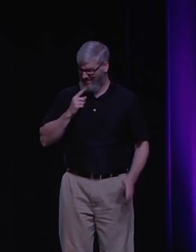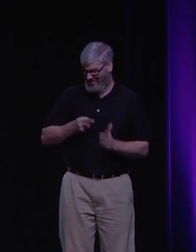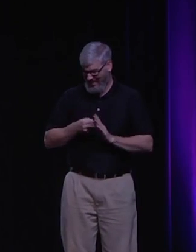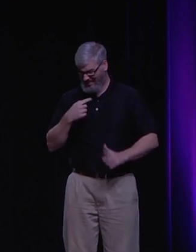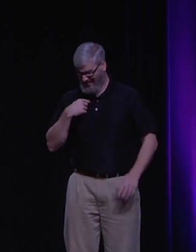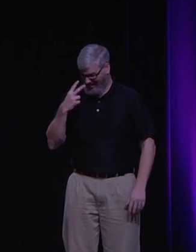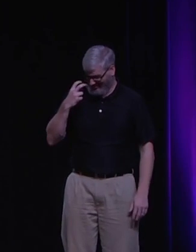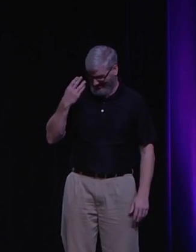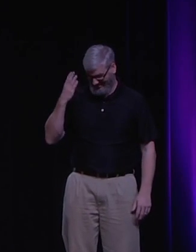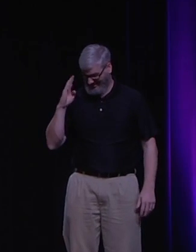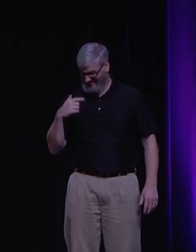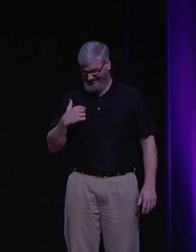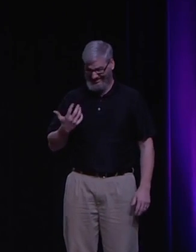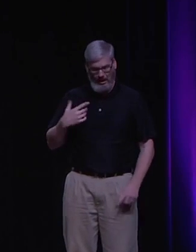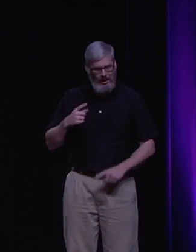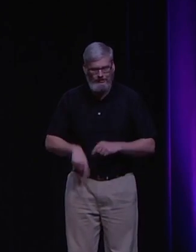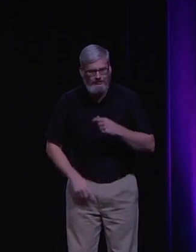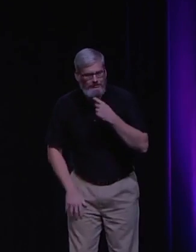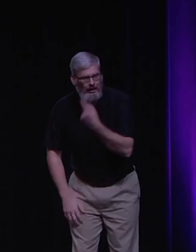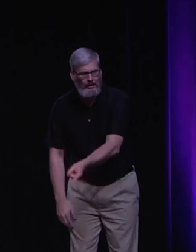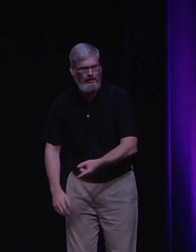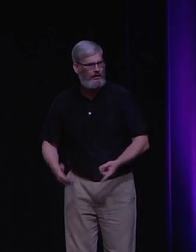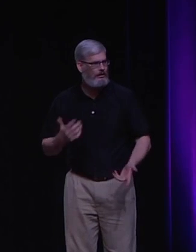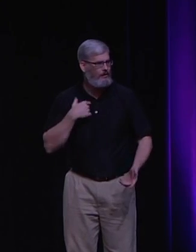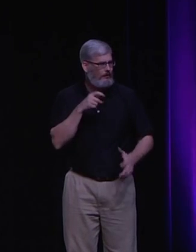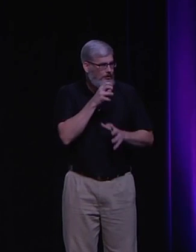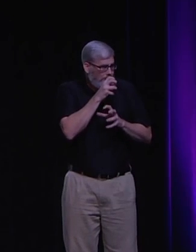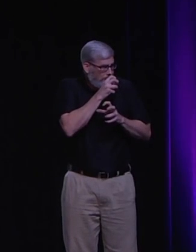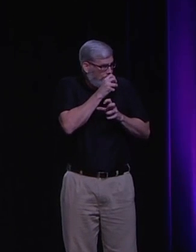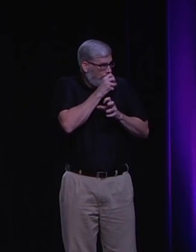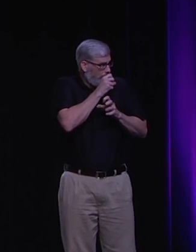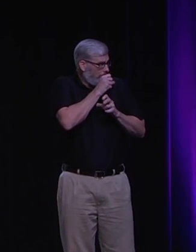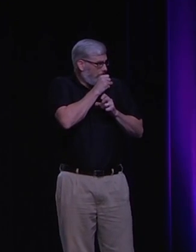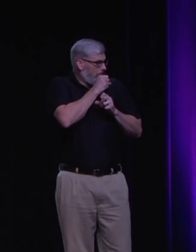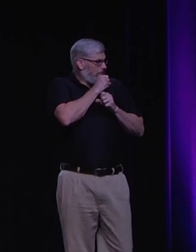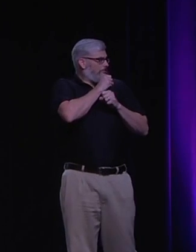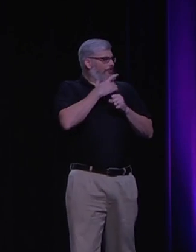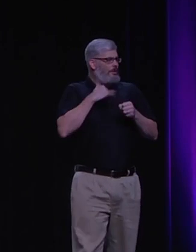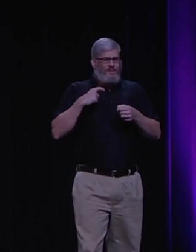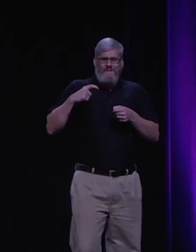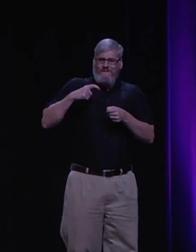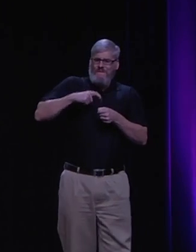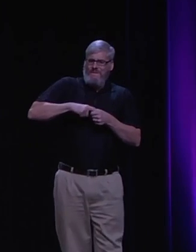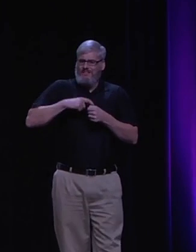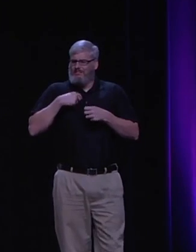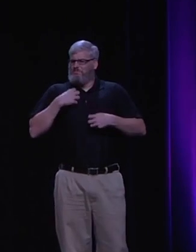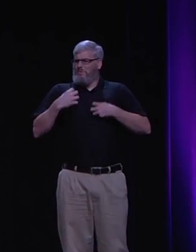couldn't tell anybody there that I'm doubting the existence of God. And so it was a secret. It was something that I had to